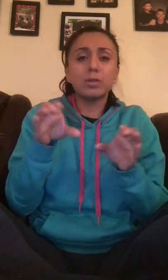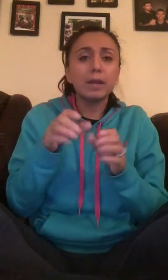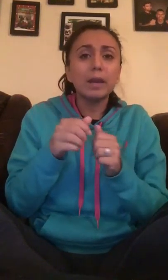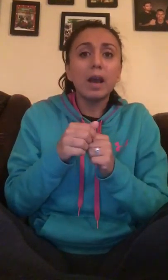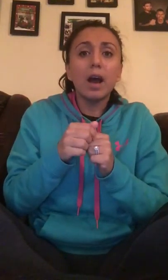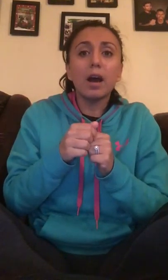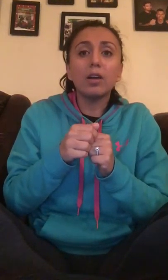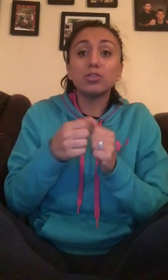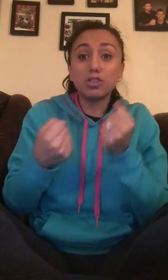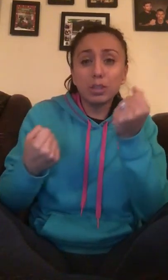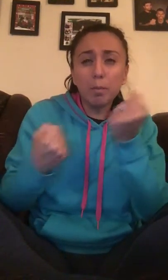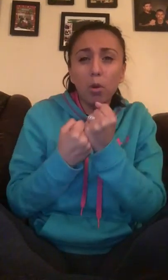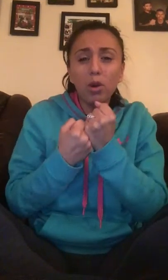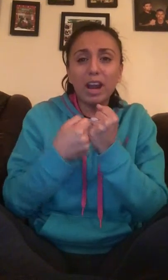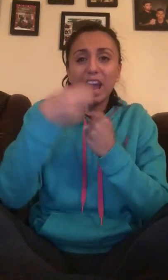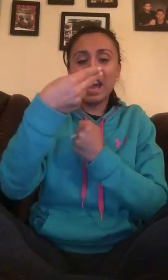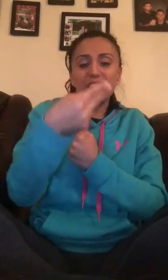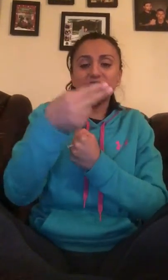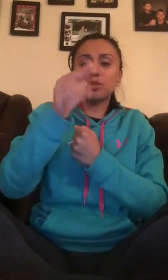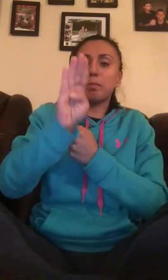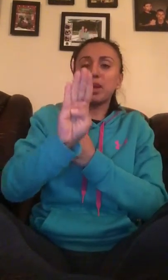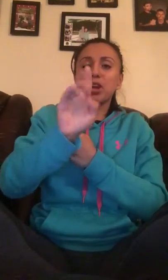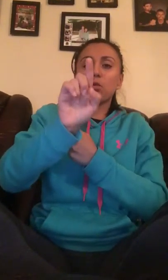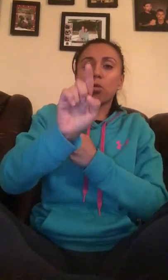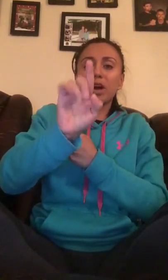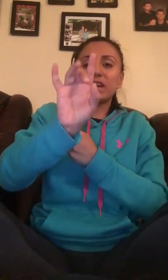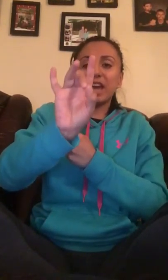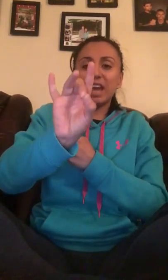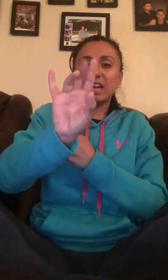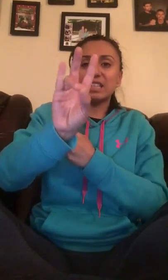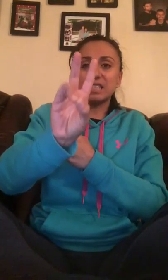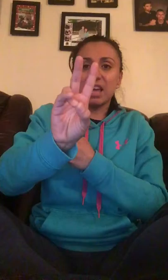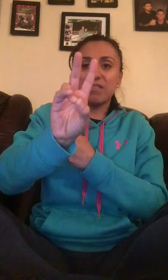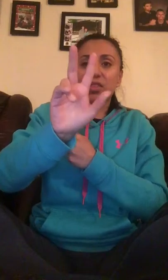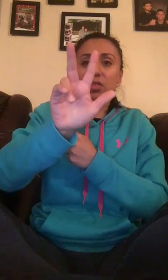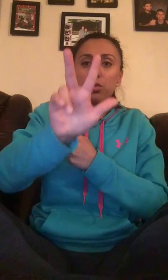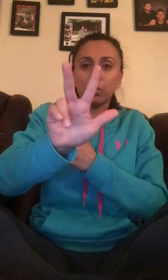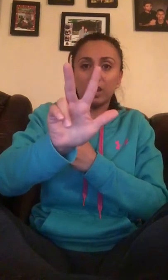doing to support HB 1873.